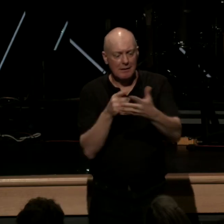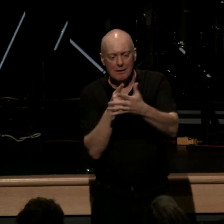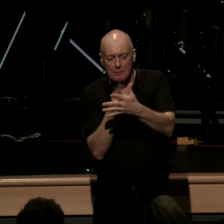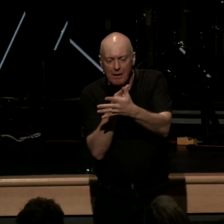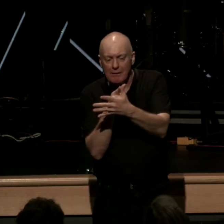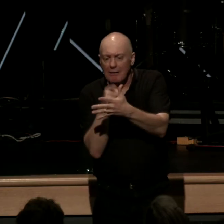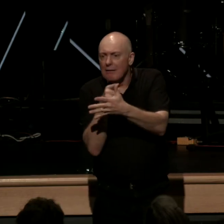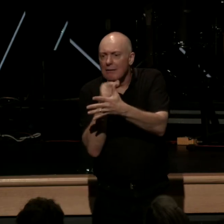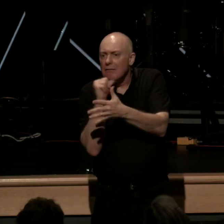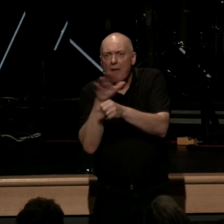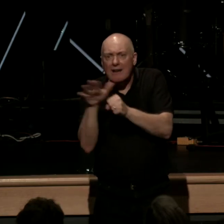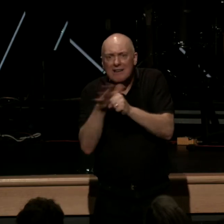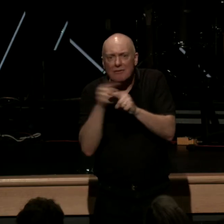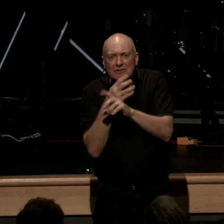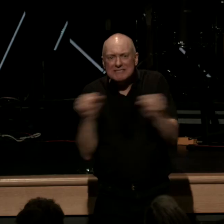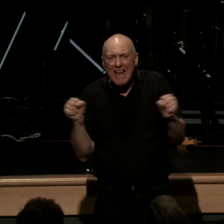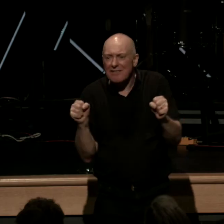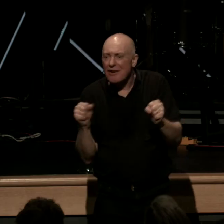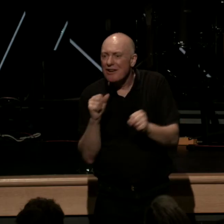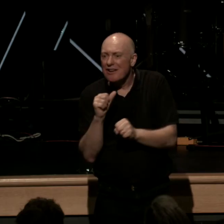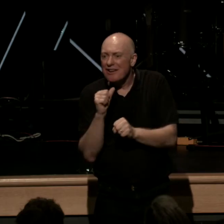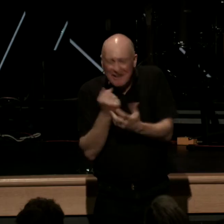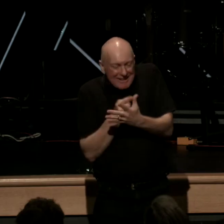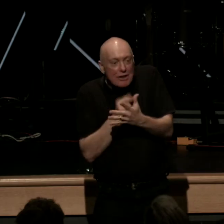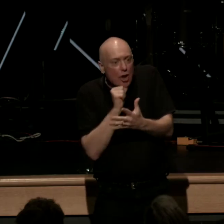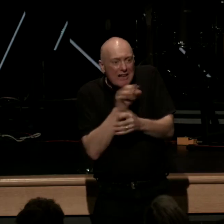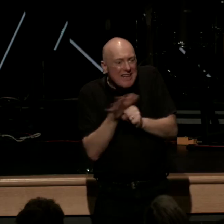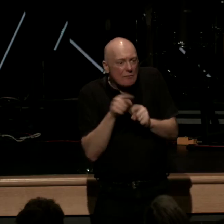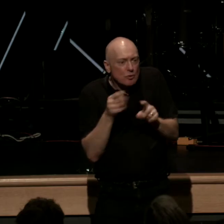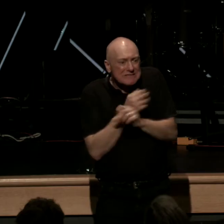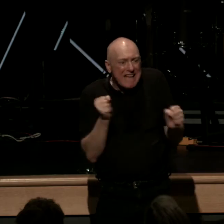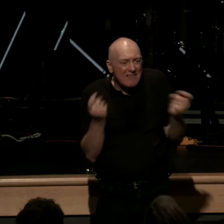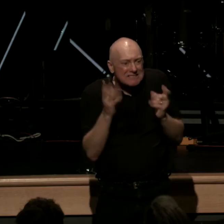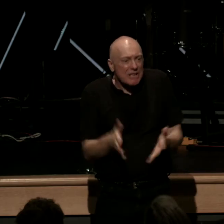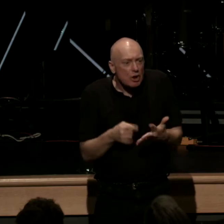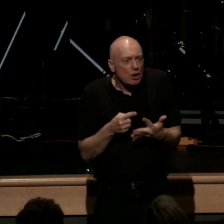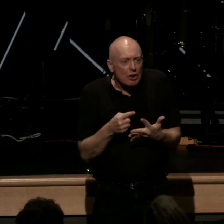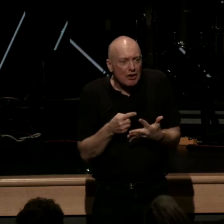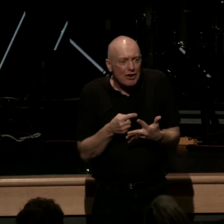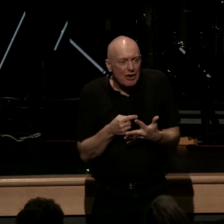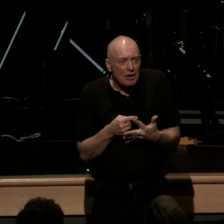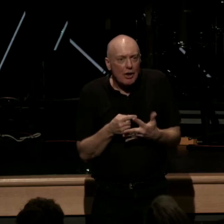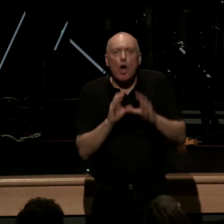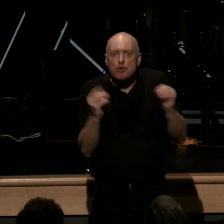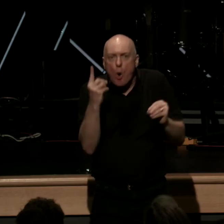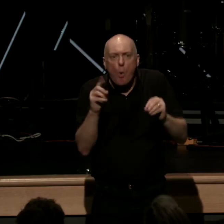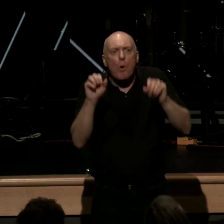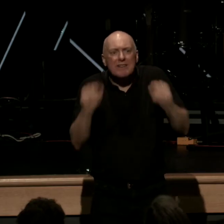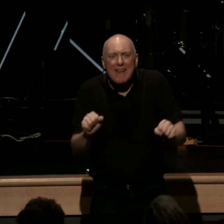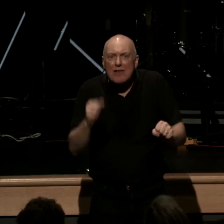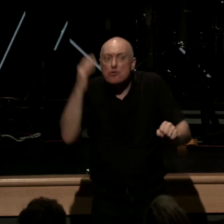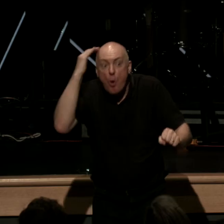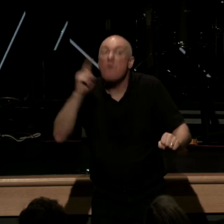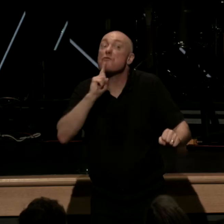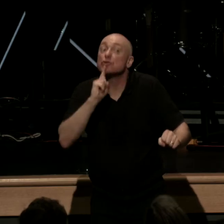enough grace to save a sinner and even worse no one could be assured of their salvation